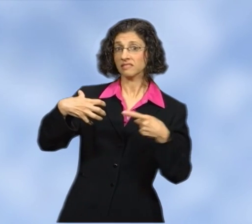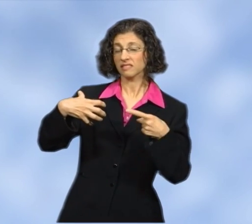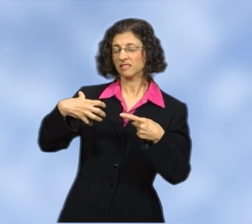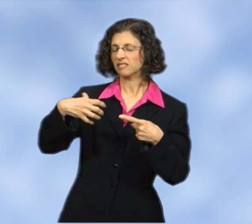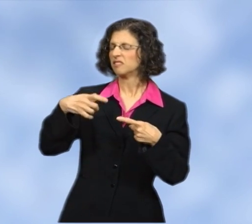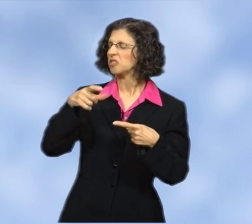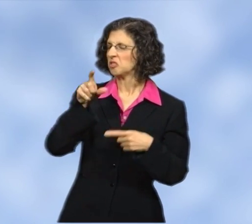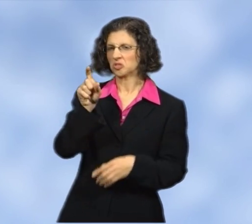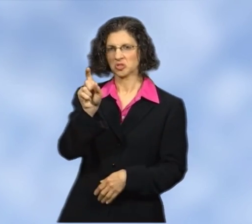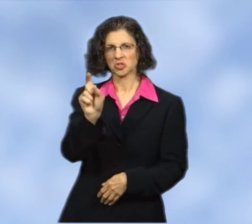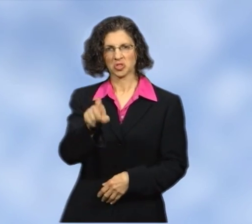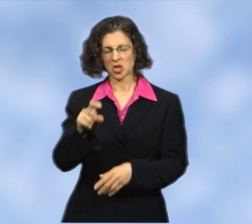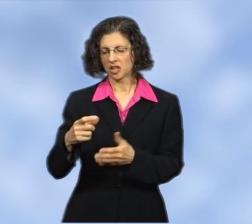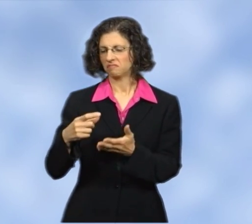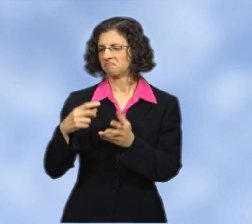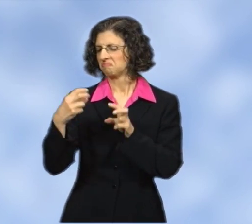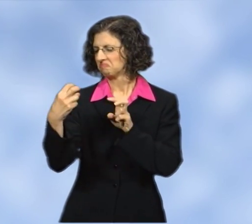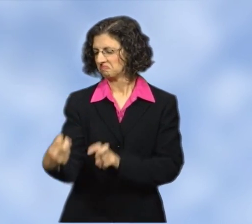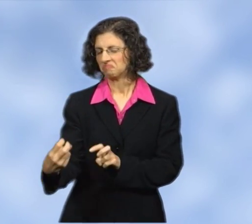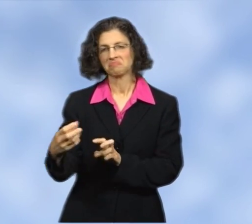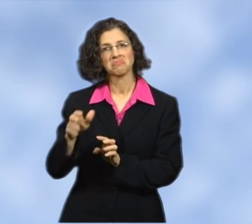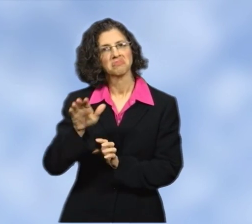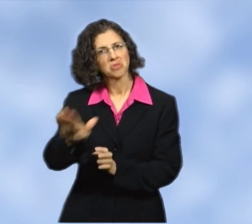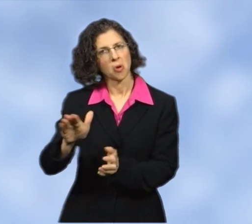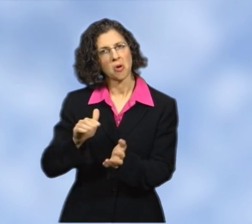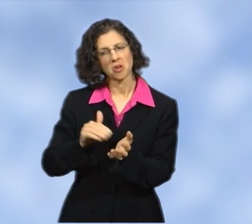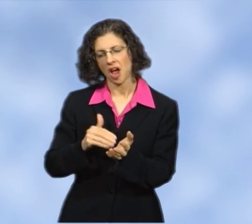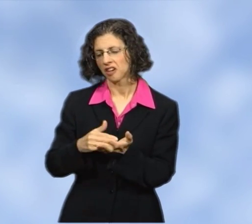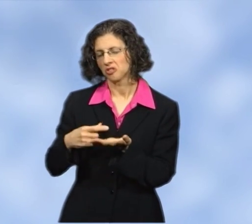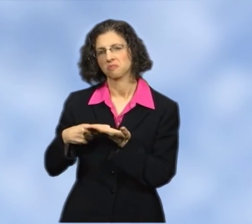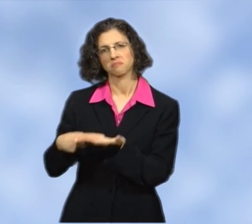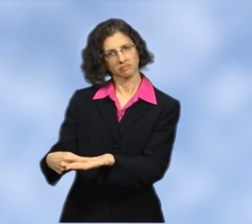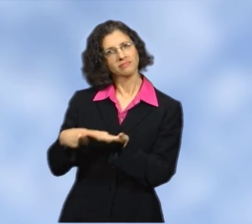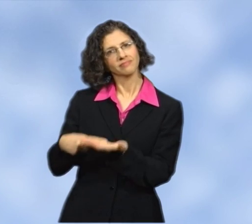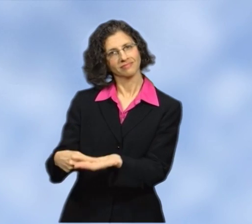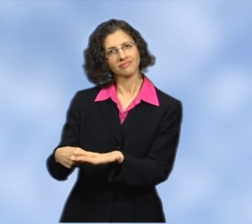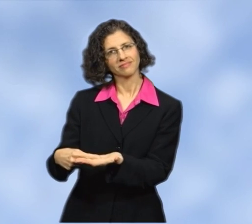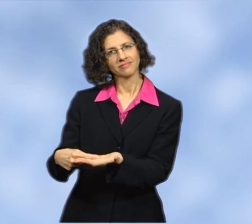You should sit down with your doctor to discuss your options.